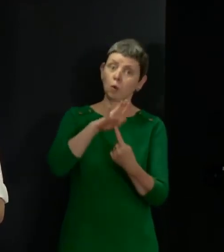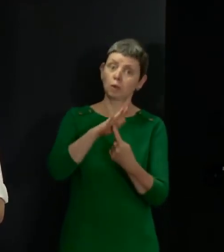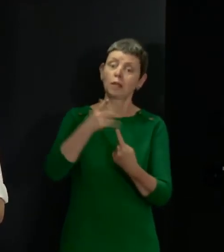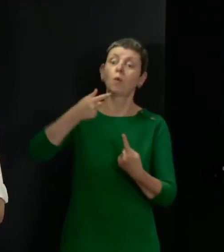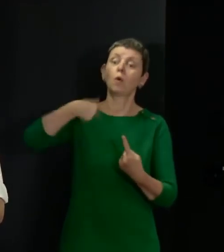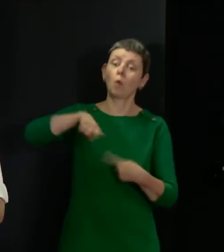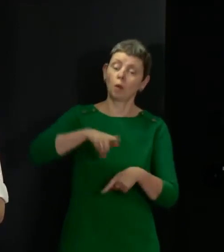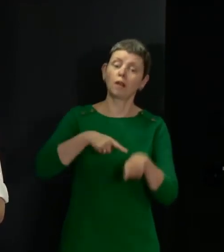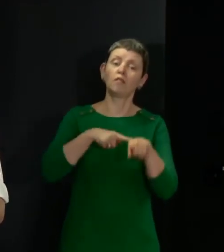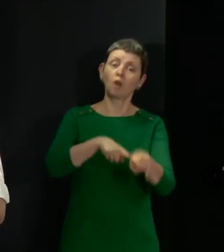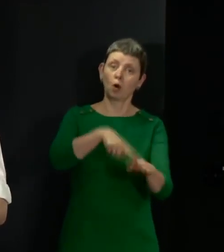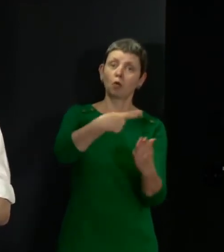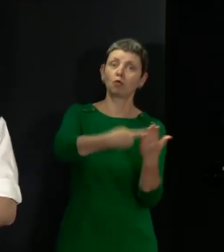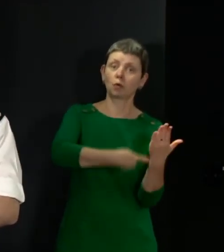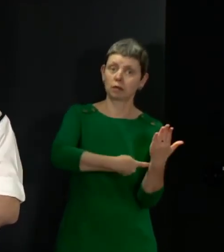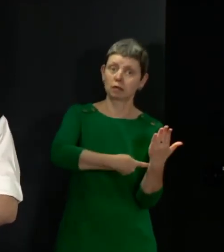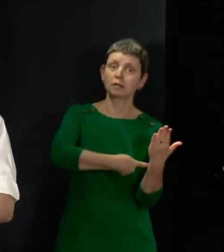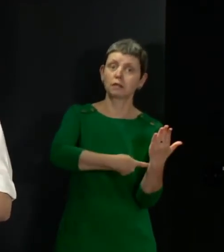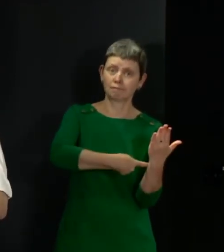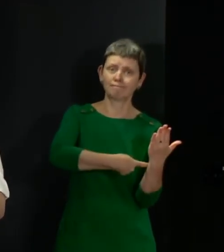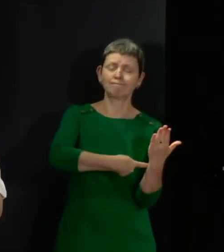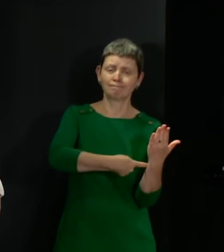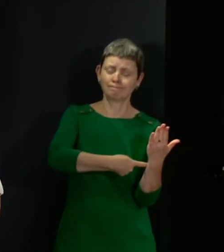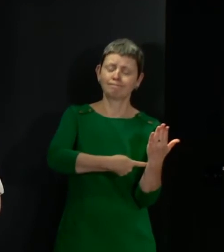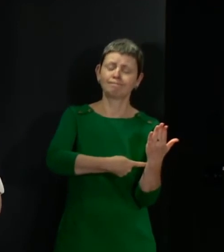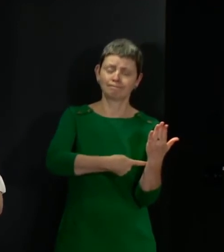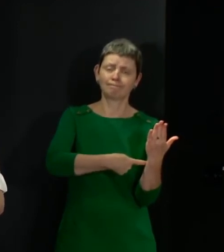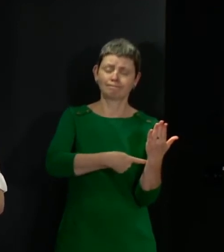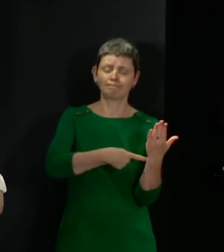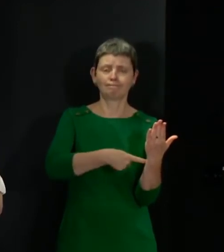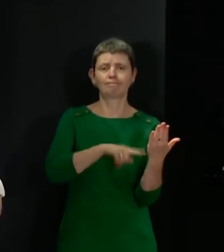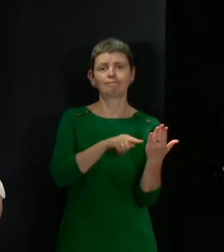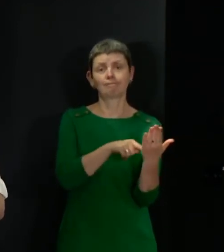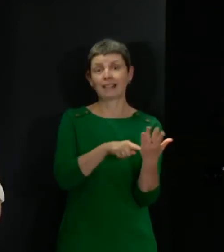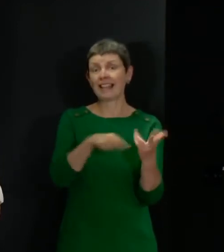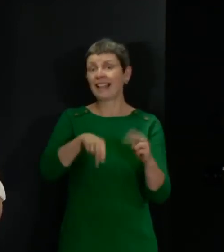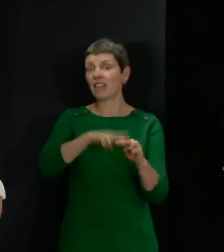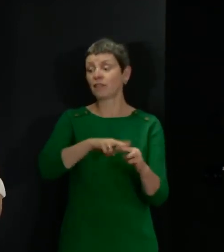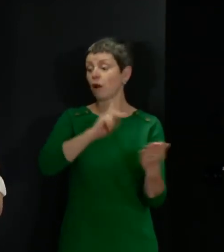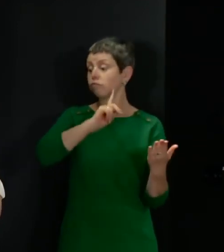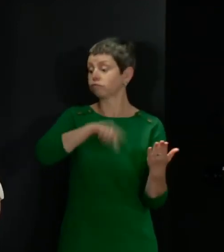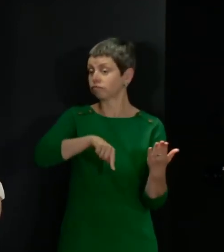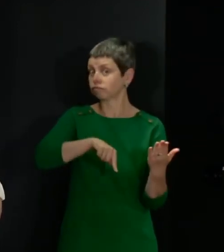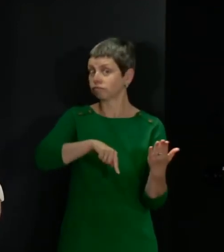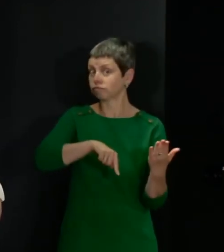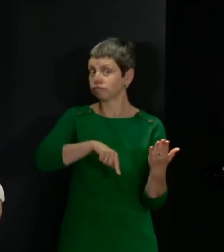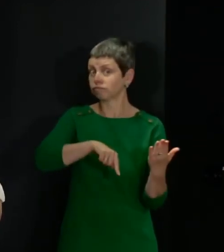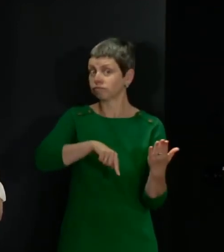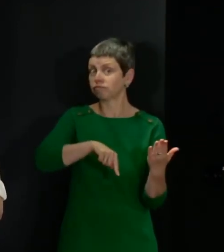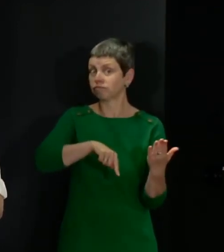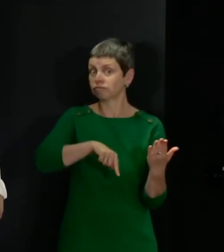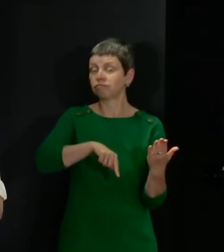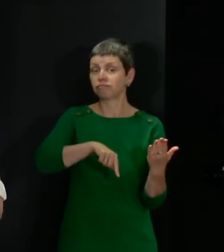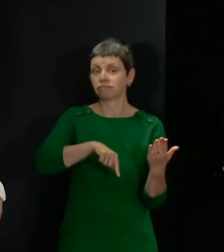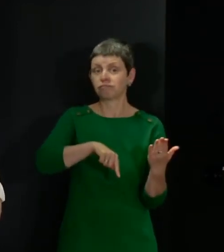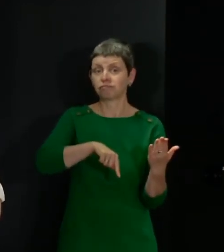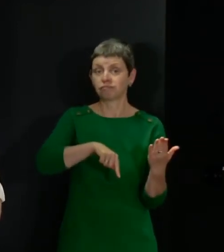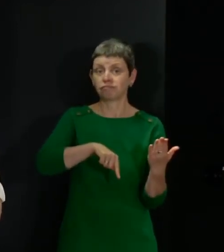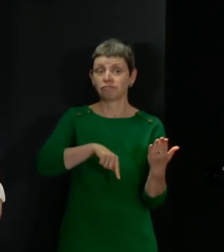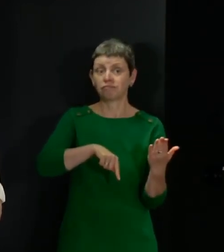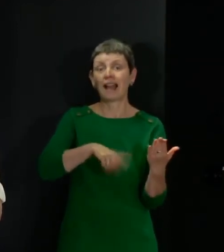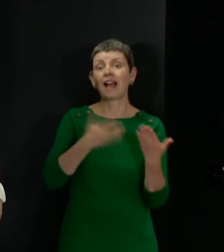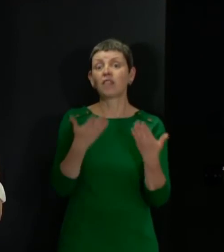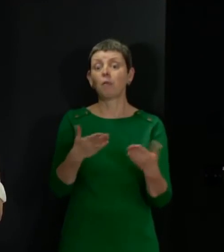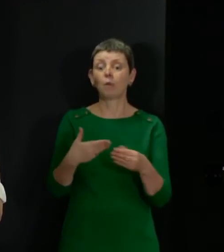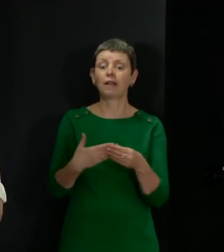with it. It's essential that everyone sticks to the rules. Do the right thing. If we don't, more of what is currently guidance may well be